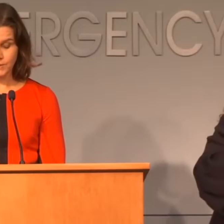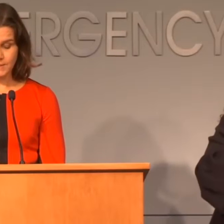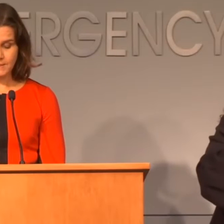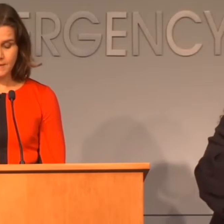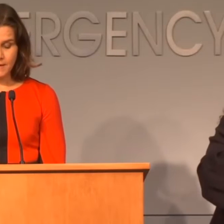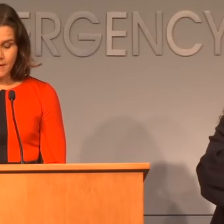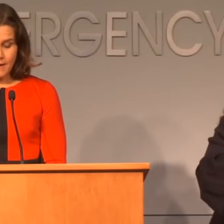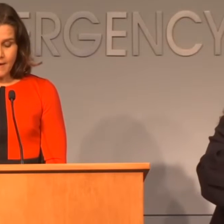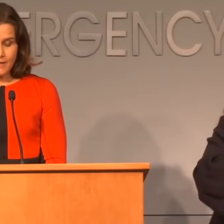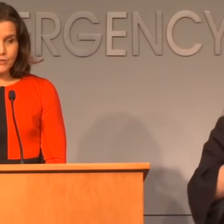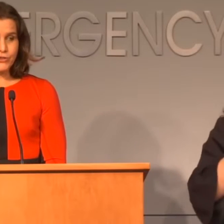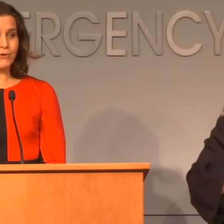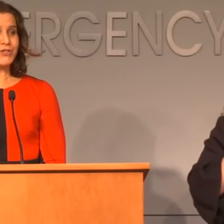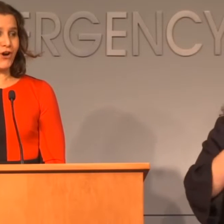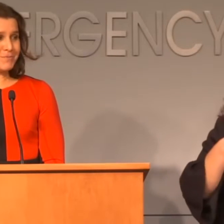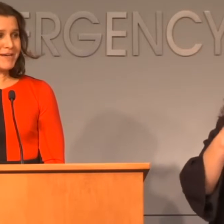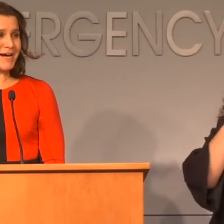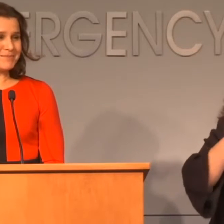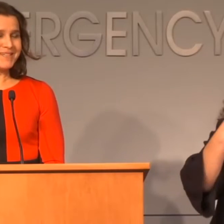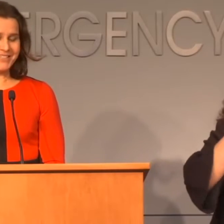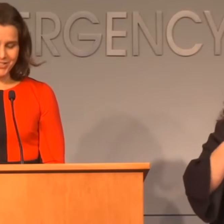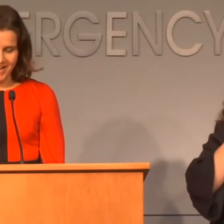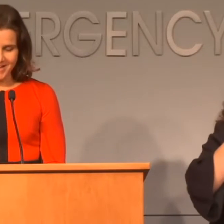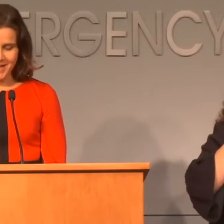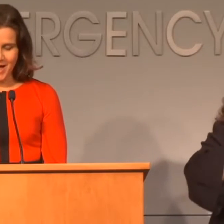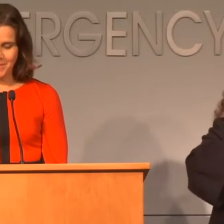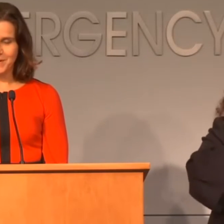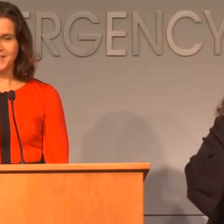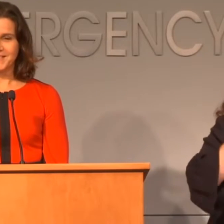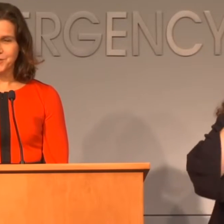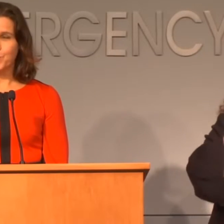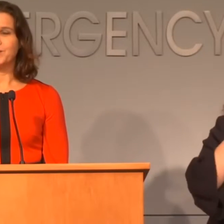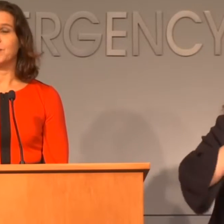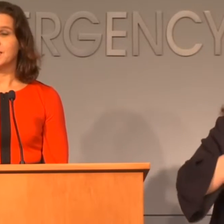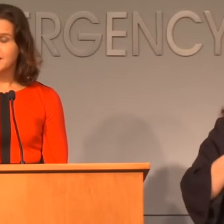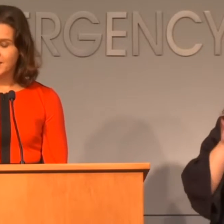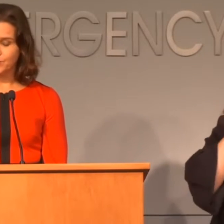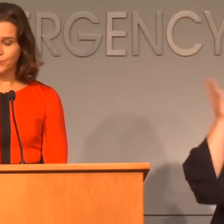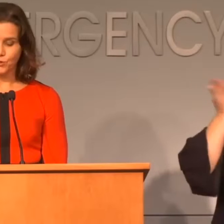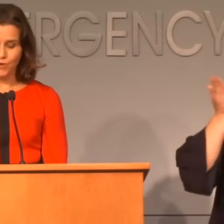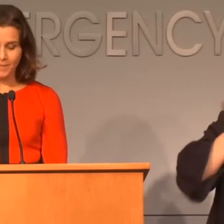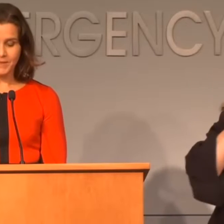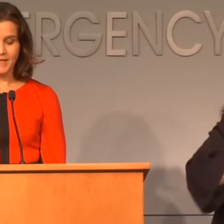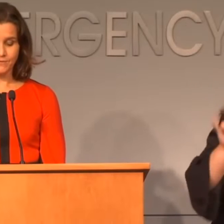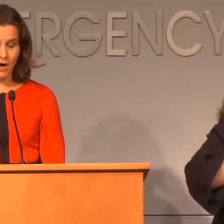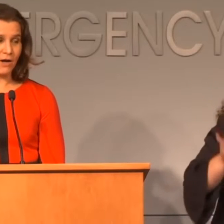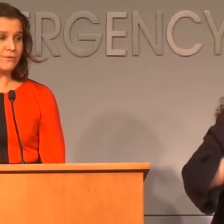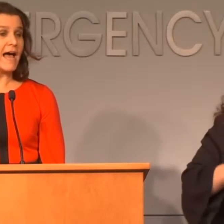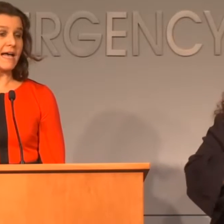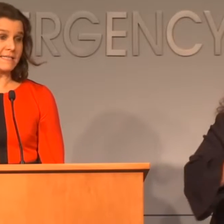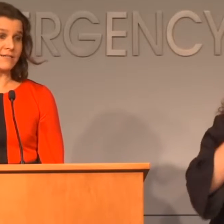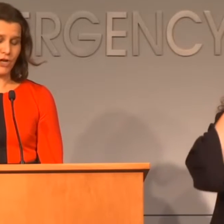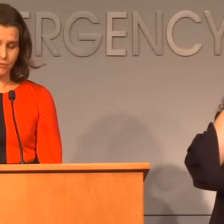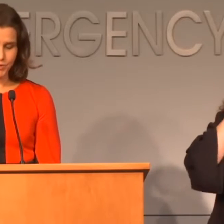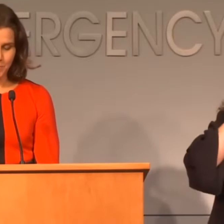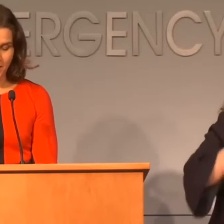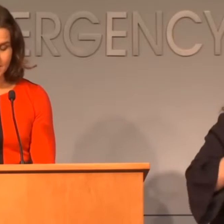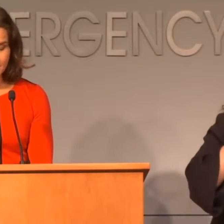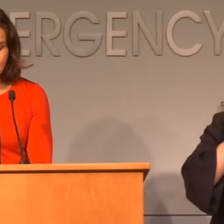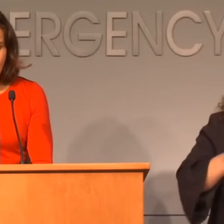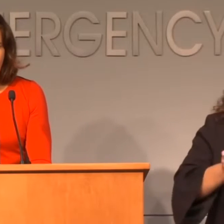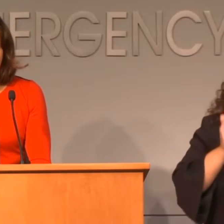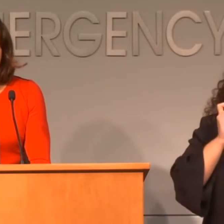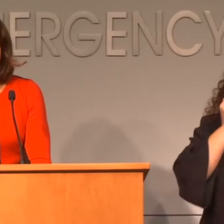of your questions. So it's starting to become cliche, but the situation continues to rapidly evolve, as does our